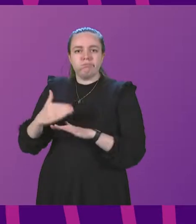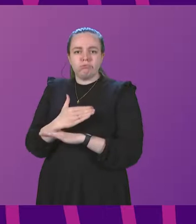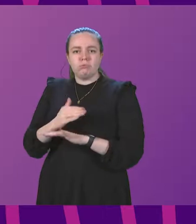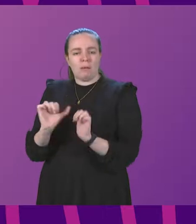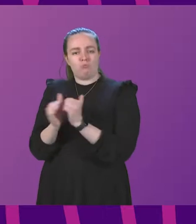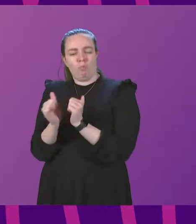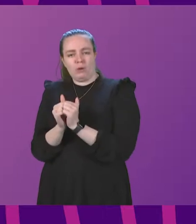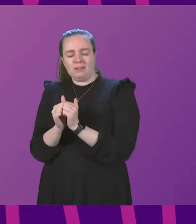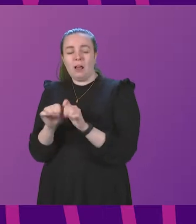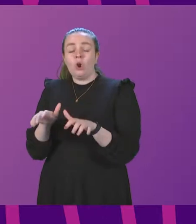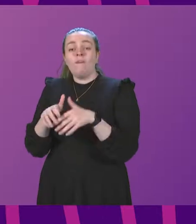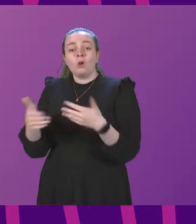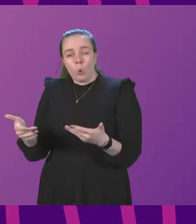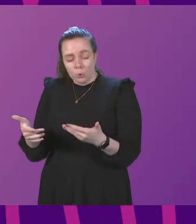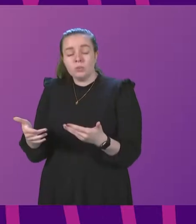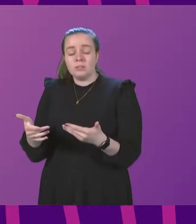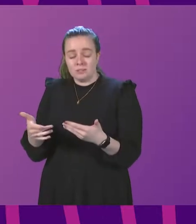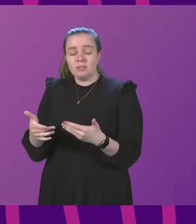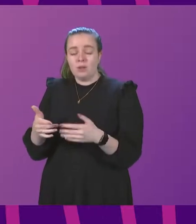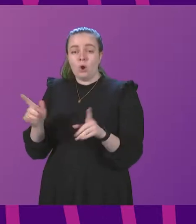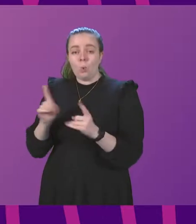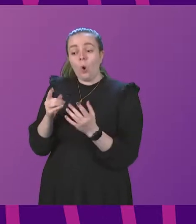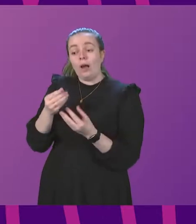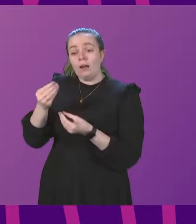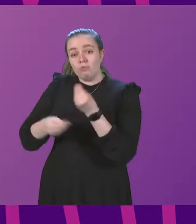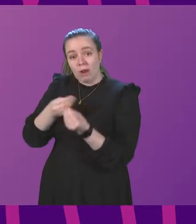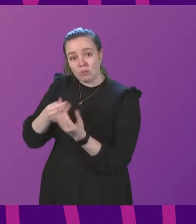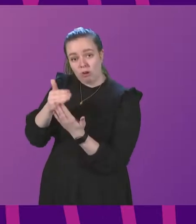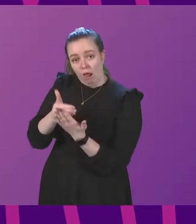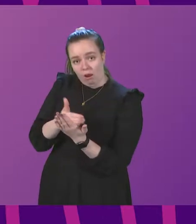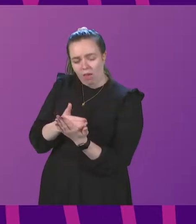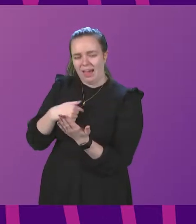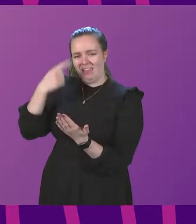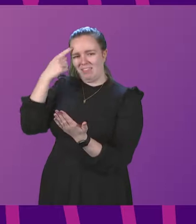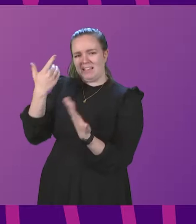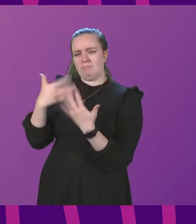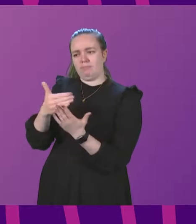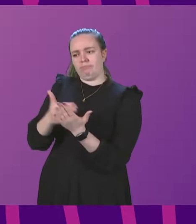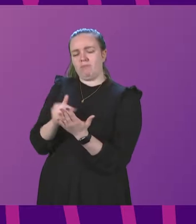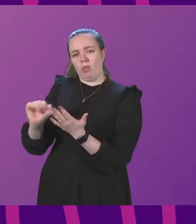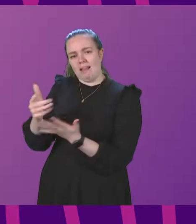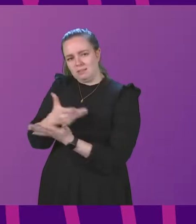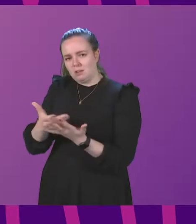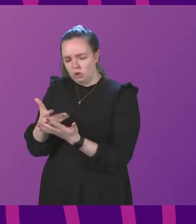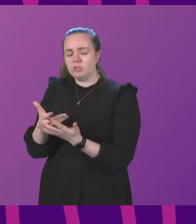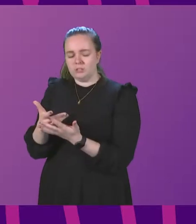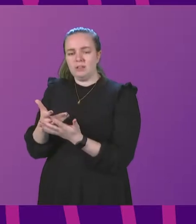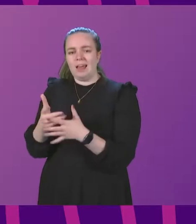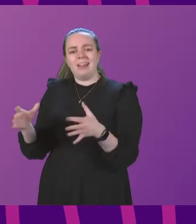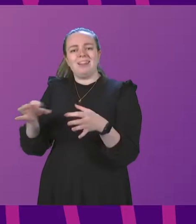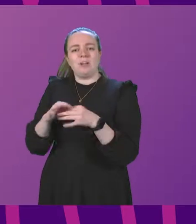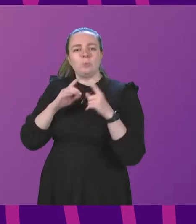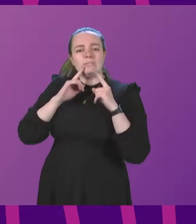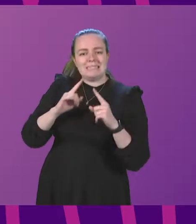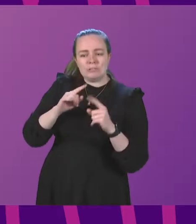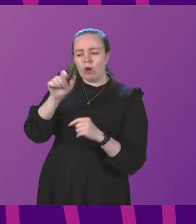And of course, what the rationale behind that I think we've set out for their discussions have been around teacher